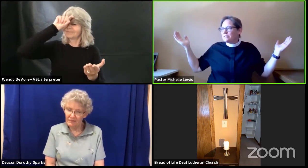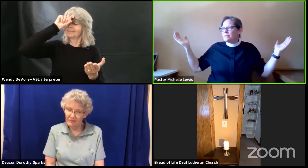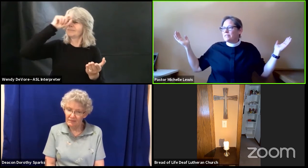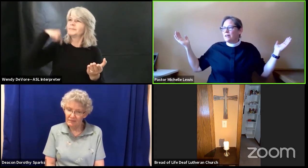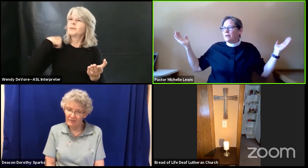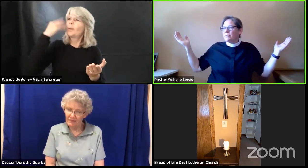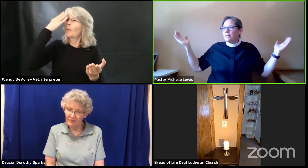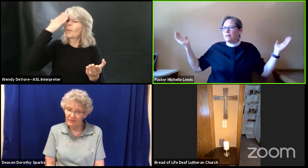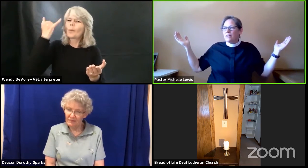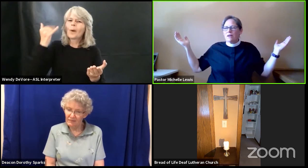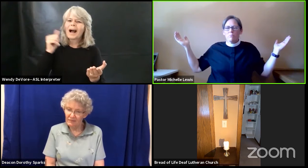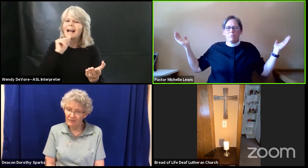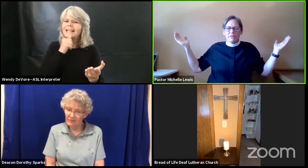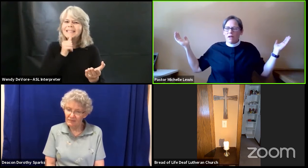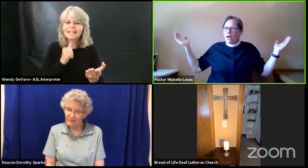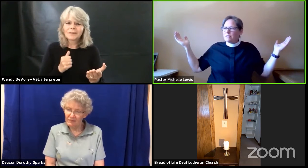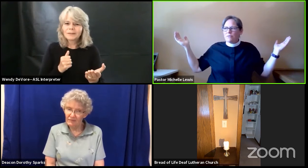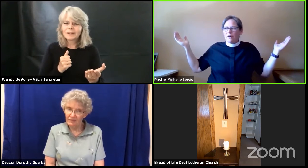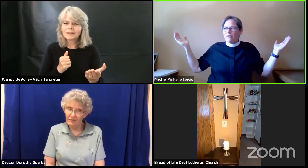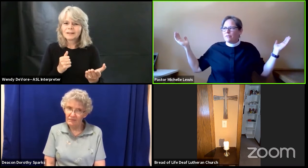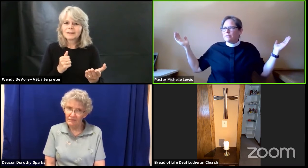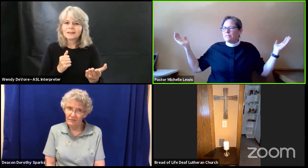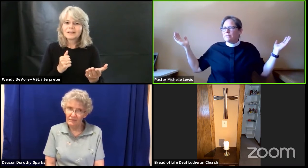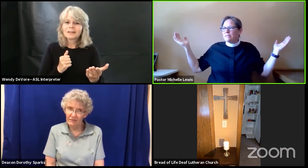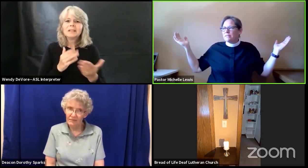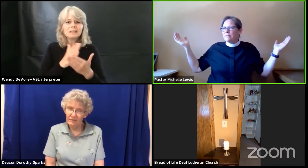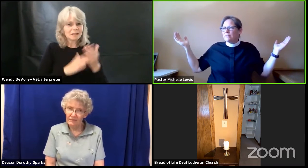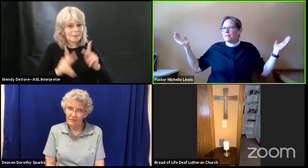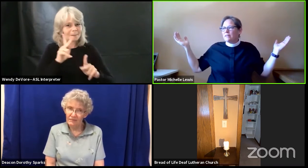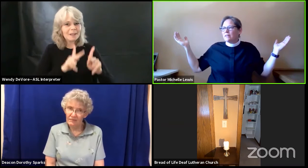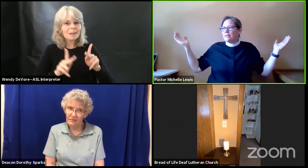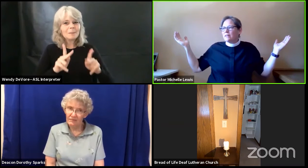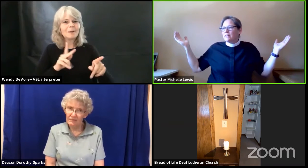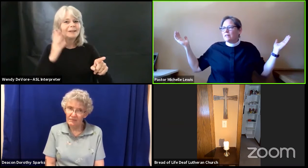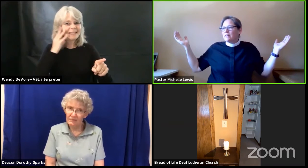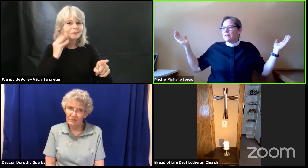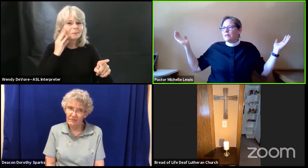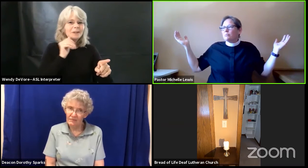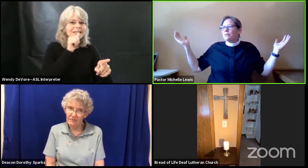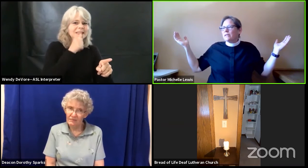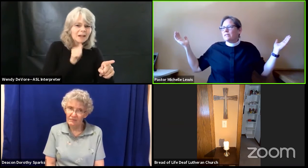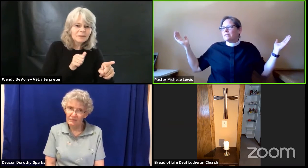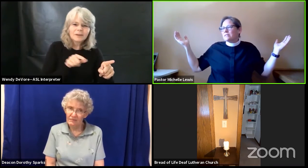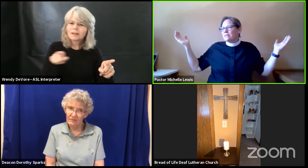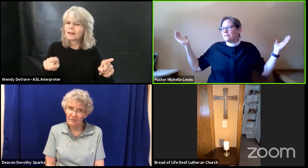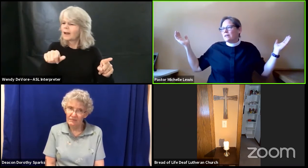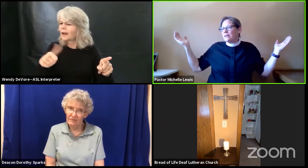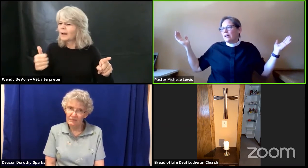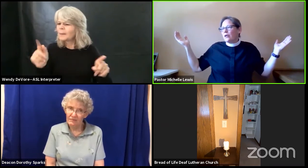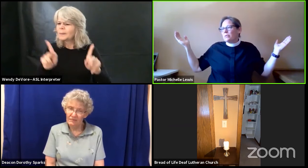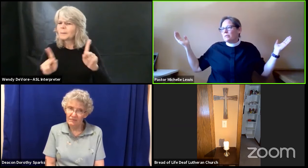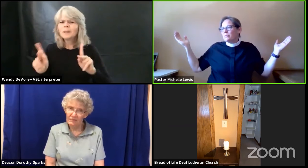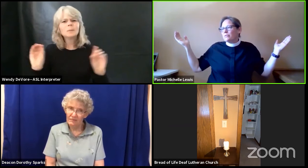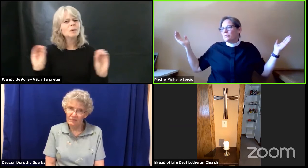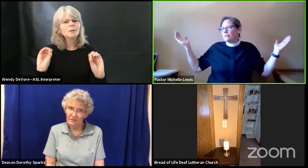suffering is